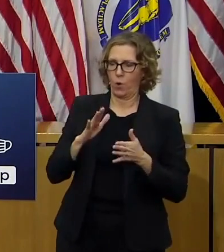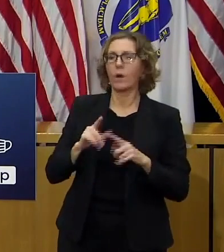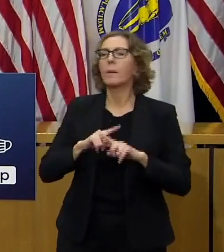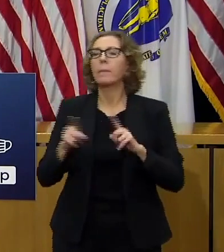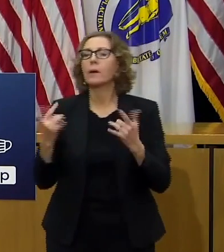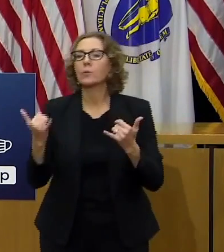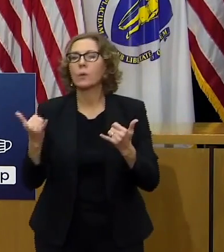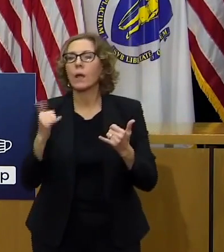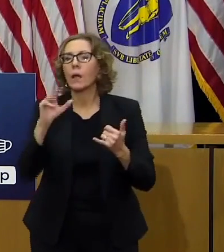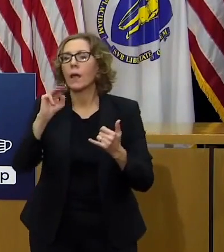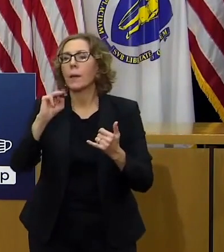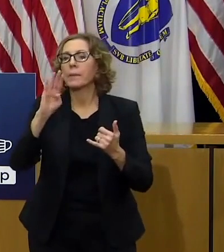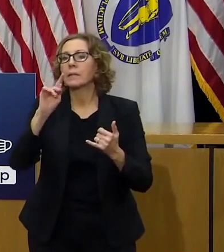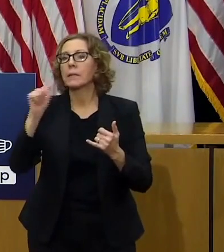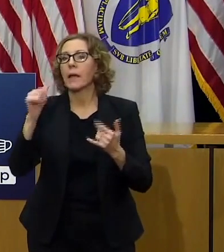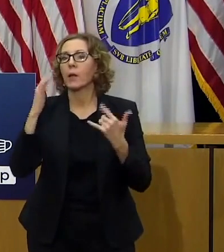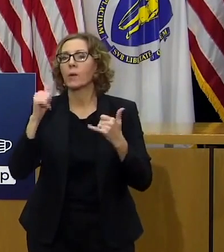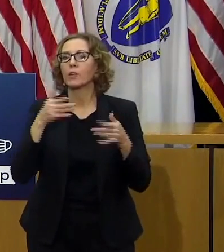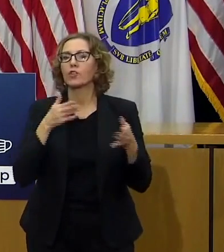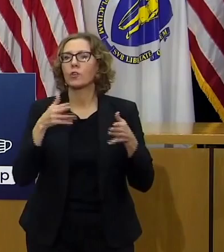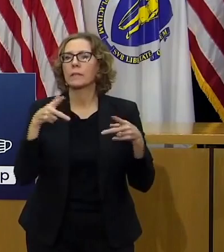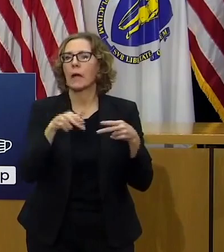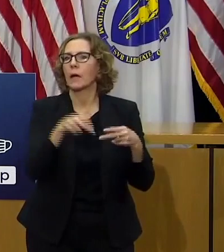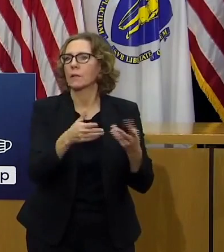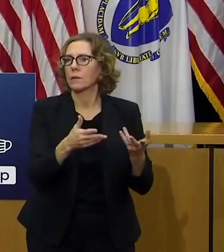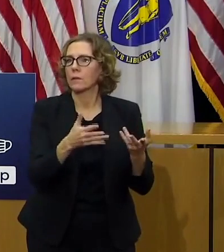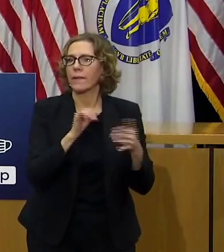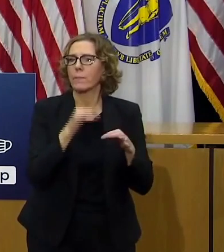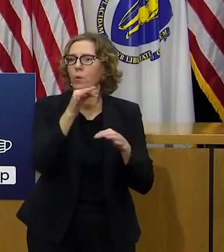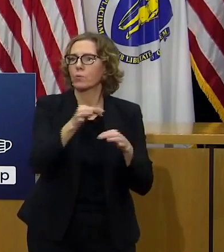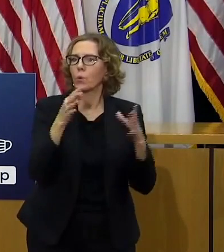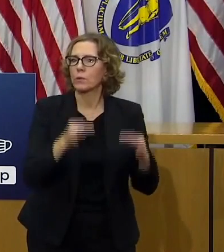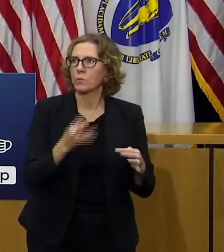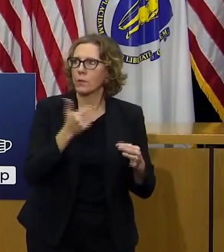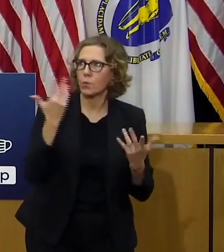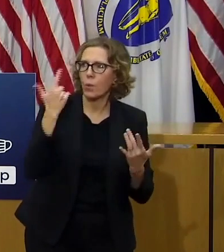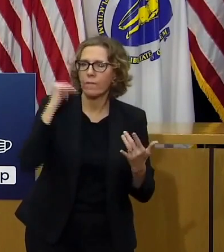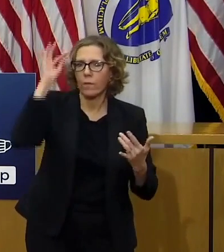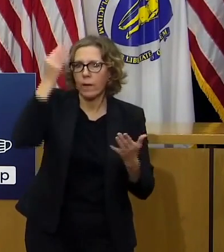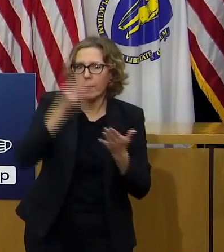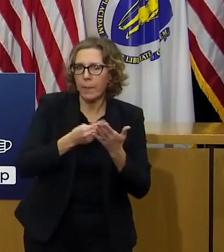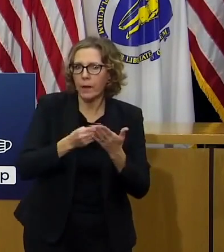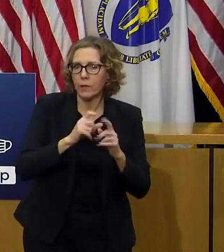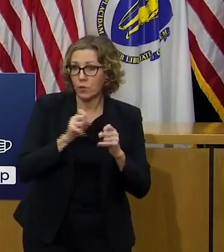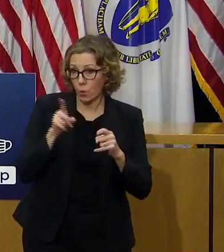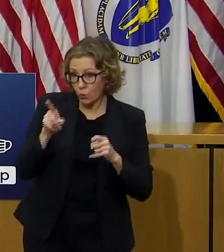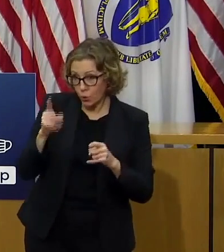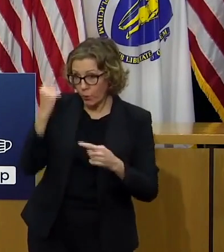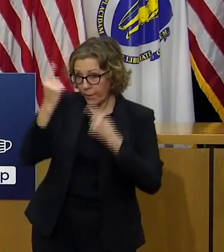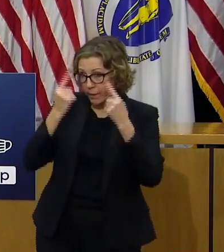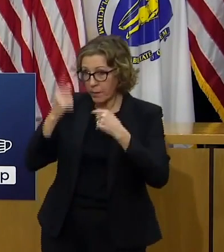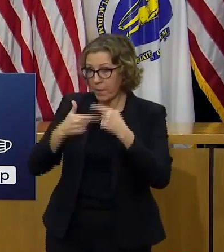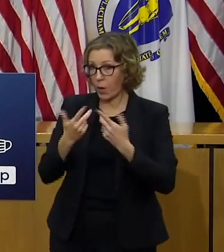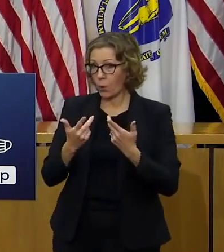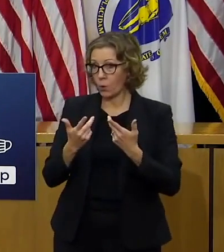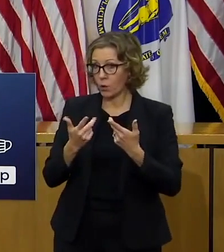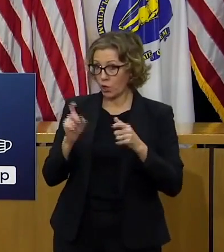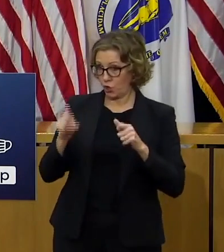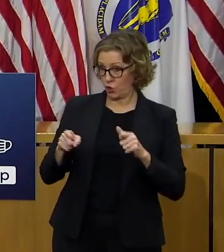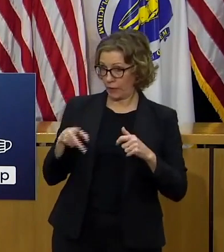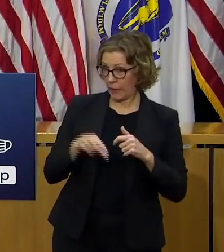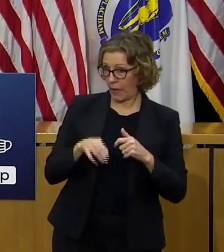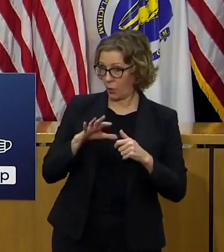decisions today on those service cuts some of them yeah are you reconsidering the necessity of making those cuts i think